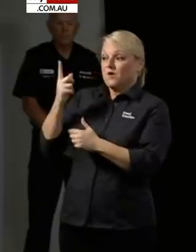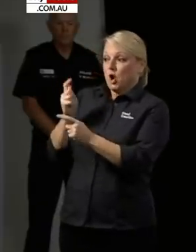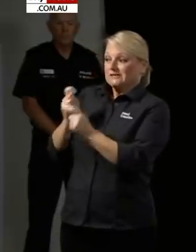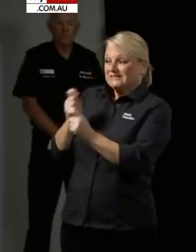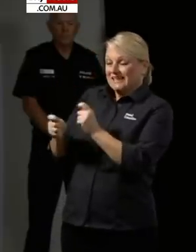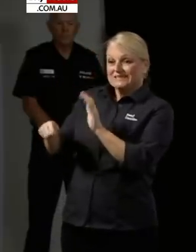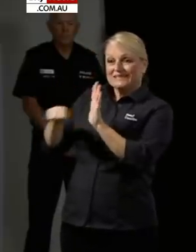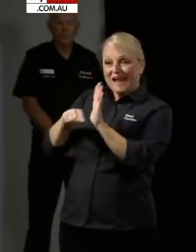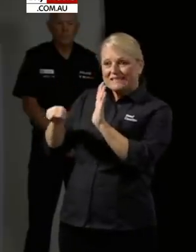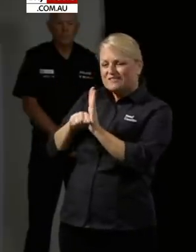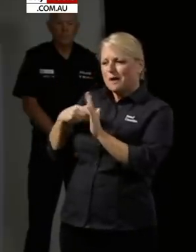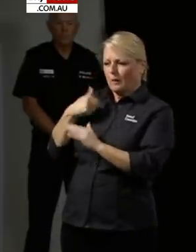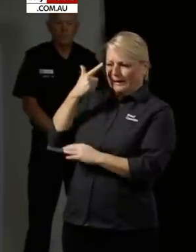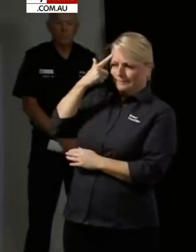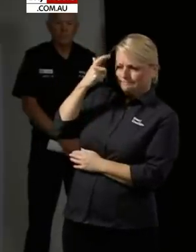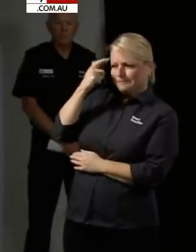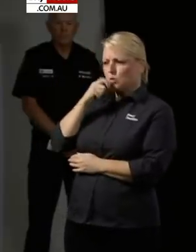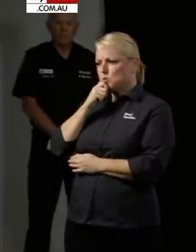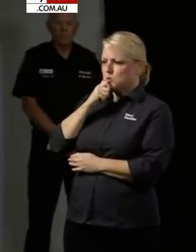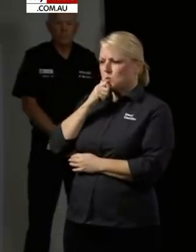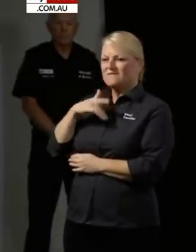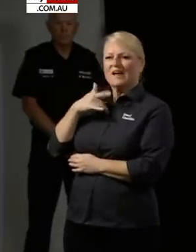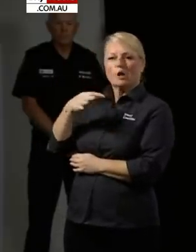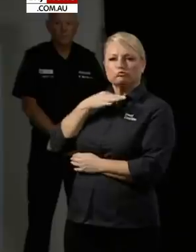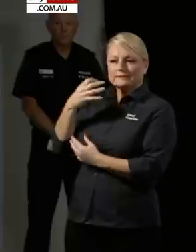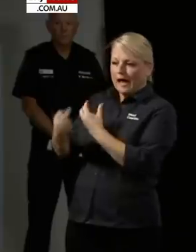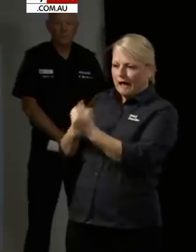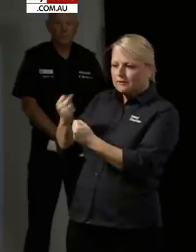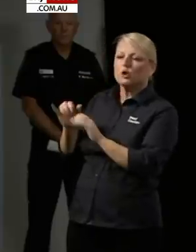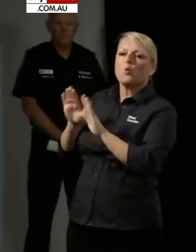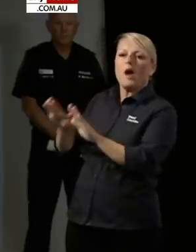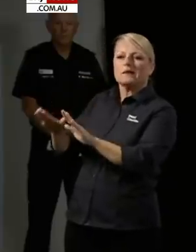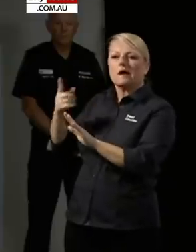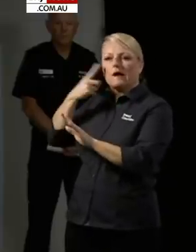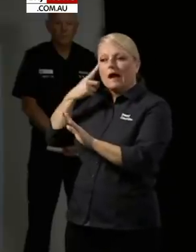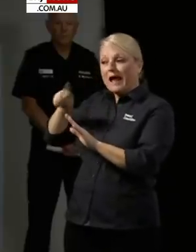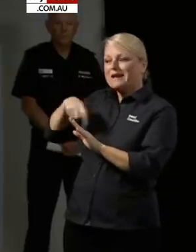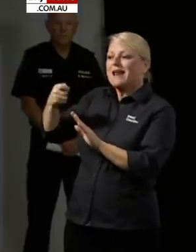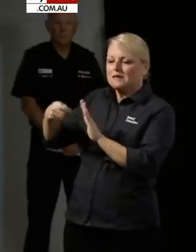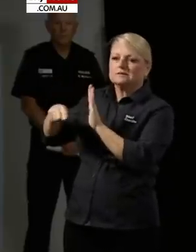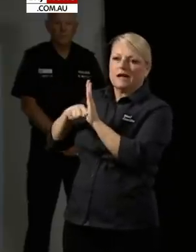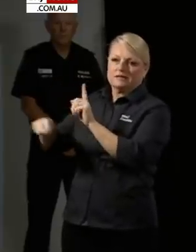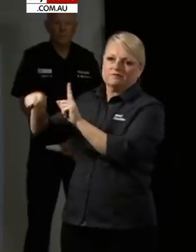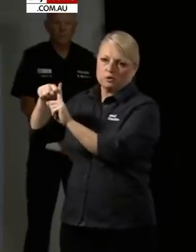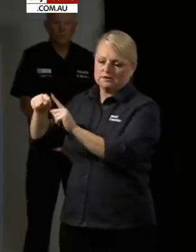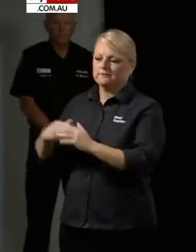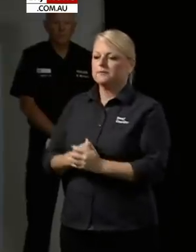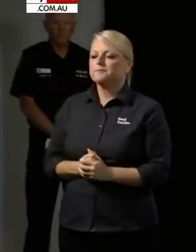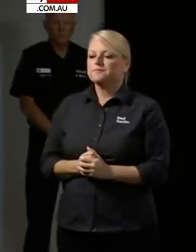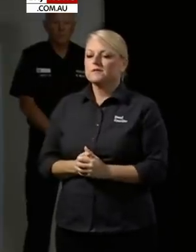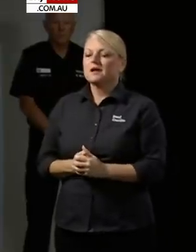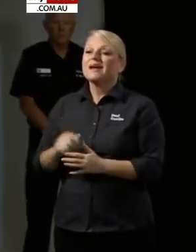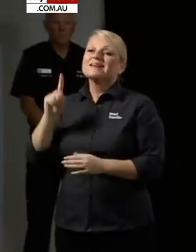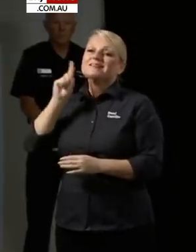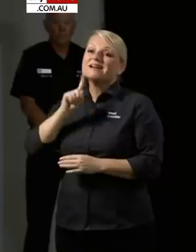as infectious. Due to the high risk of onward transmission in the community all of those suspected cases as I explained yesterday